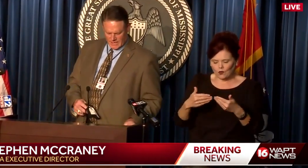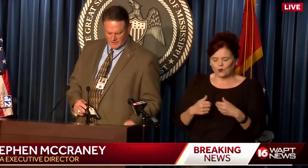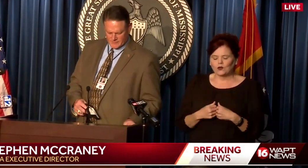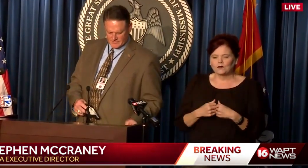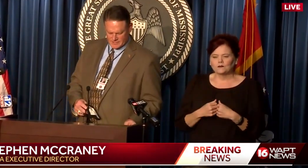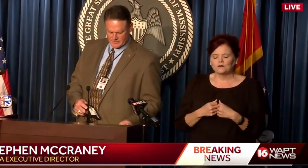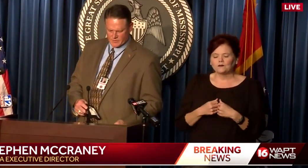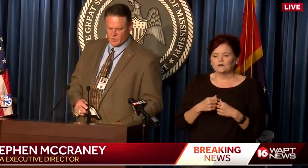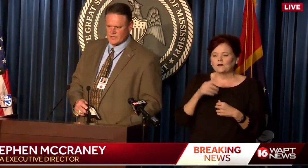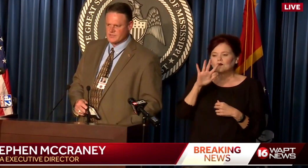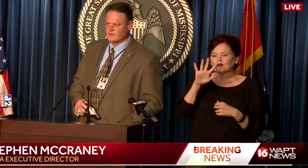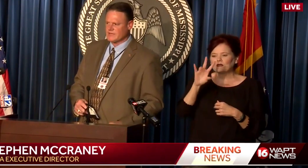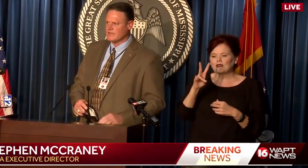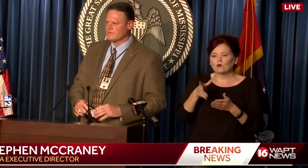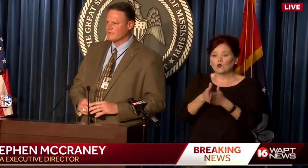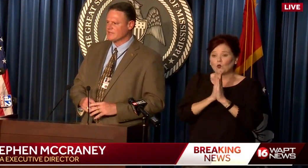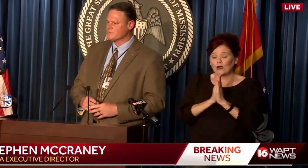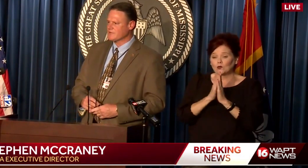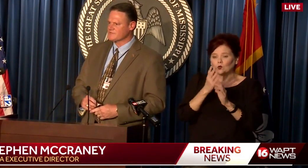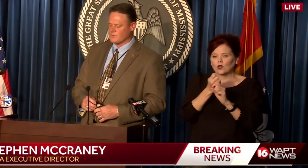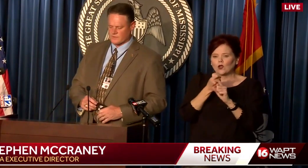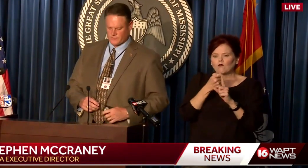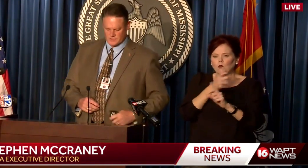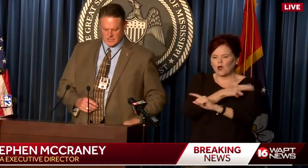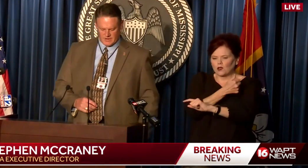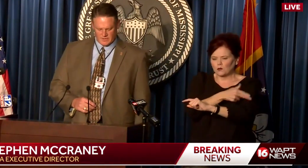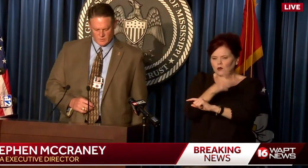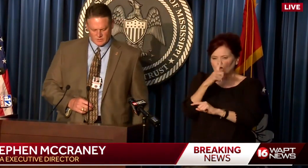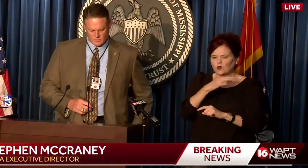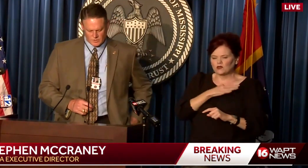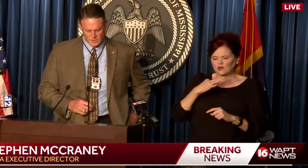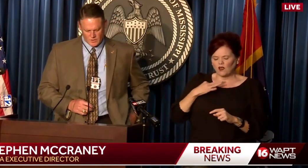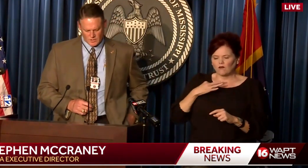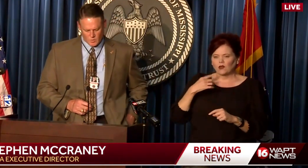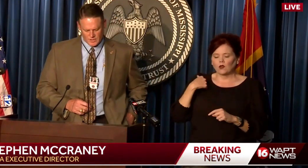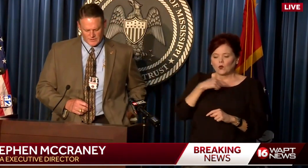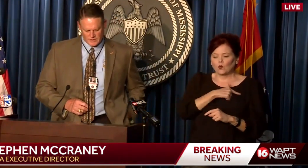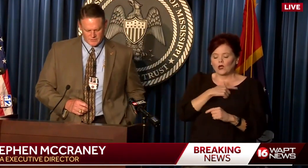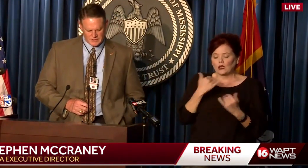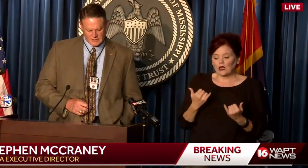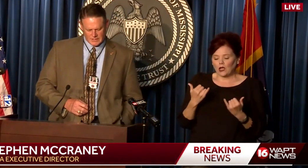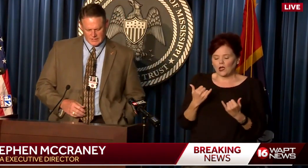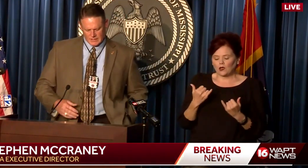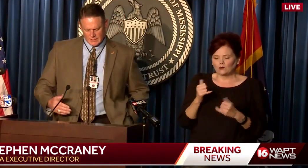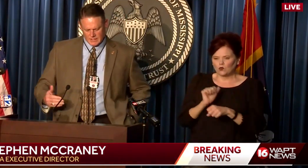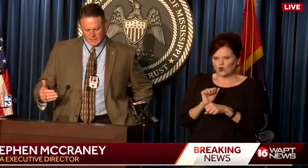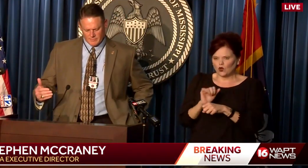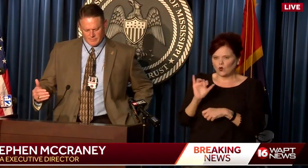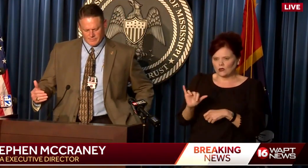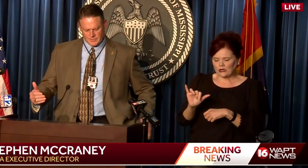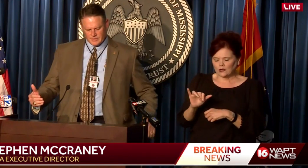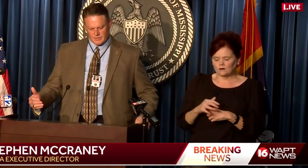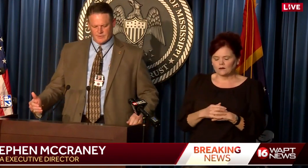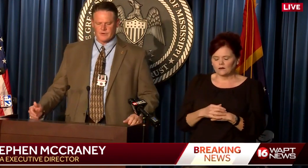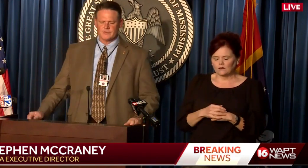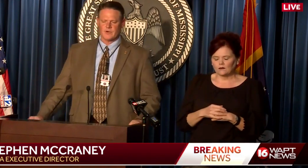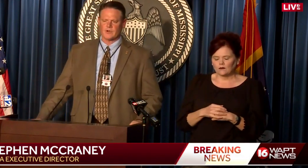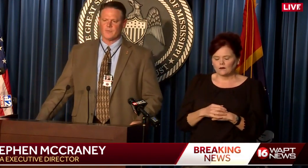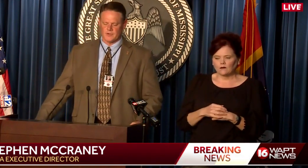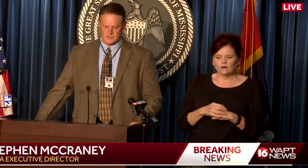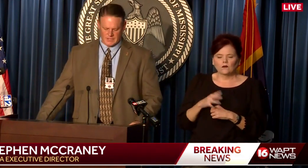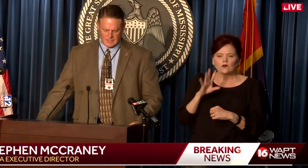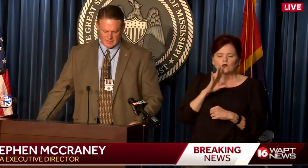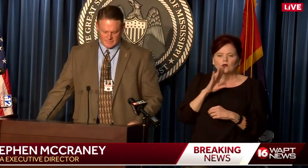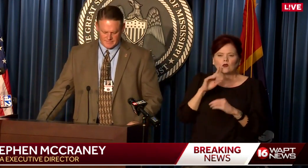out of those 57 requests that we've got from hospitals for staffing, we're currently working those. You're